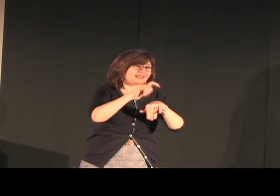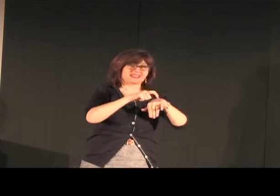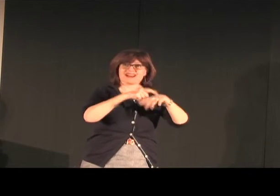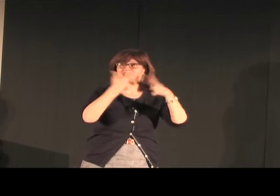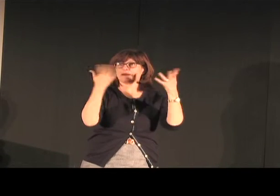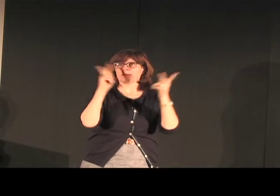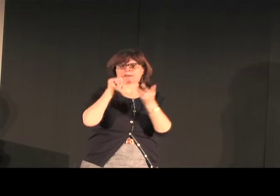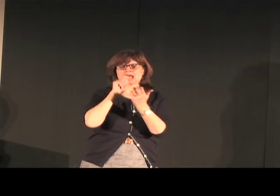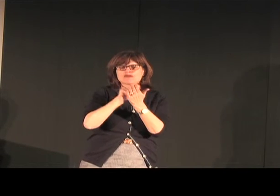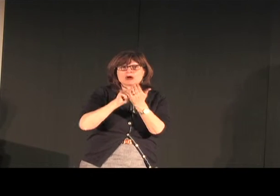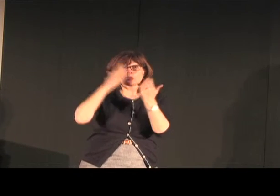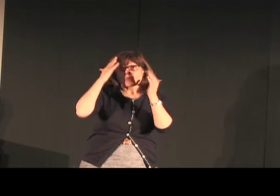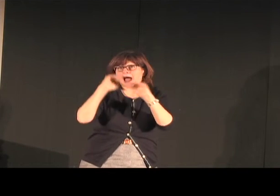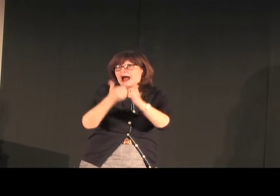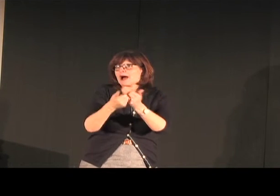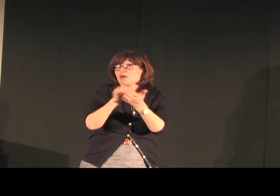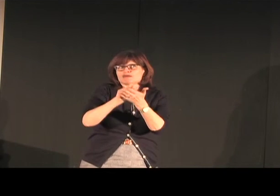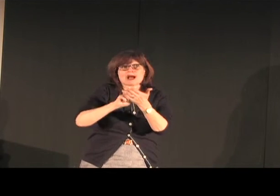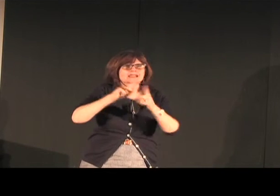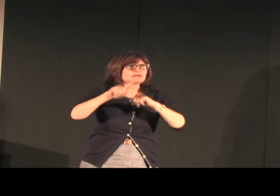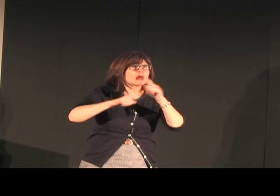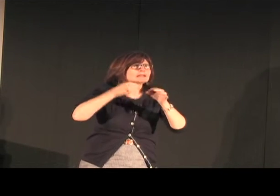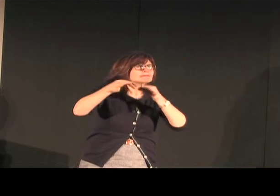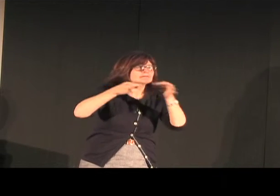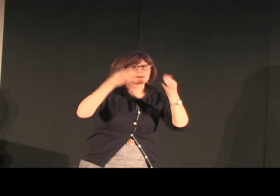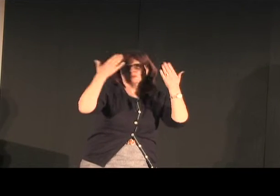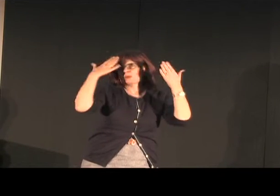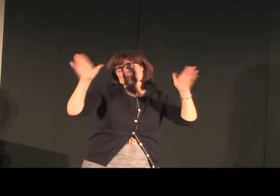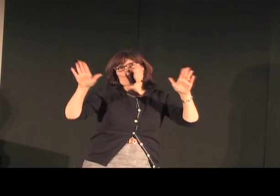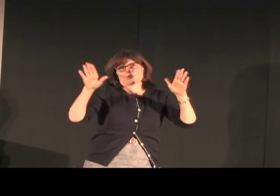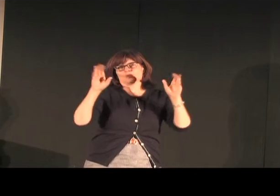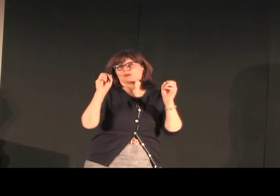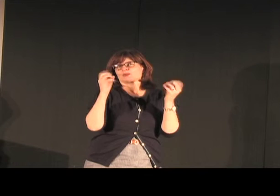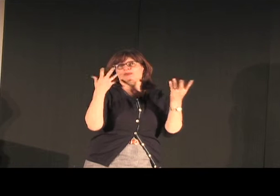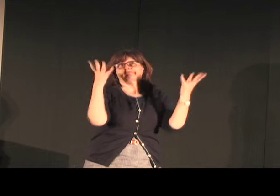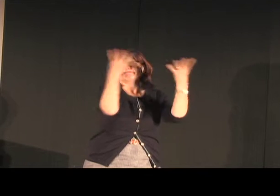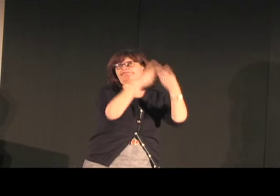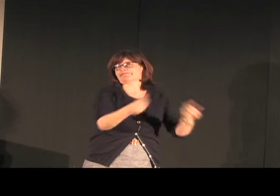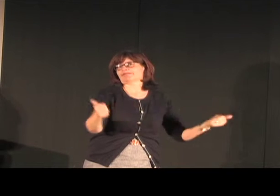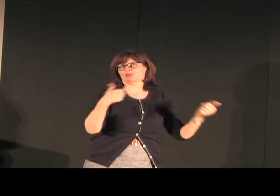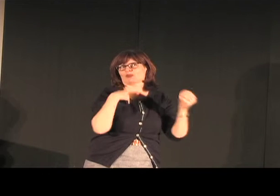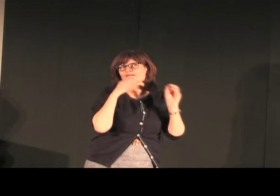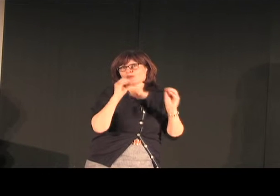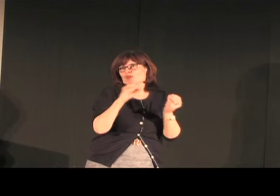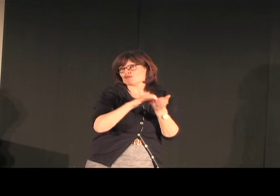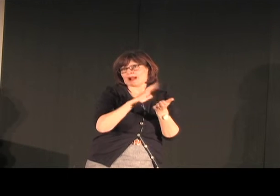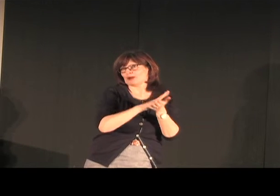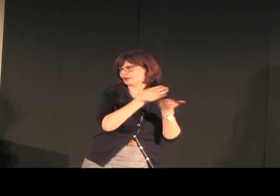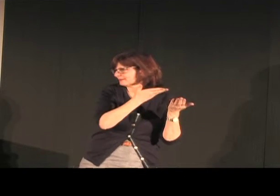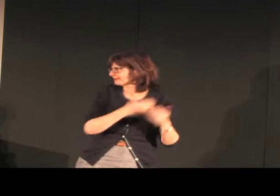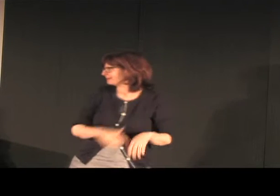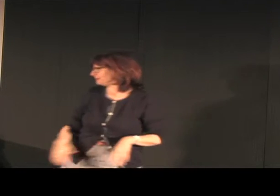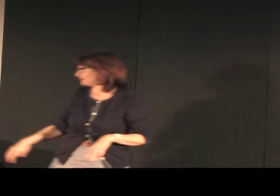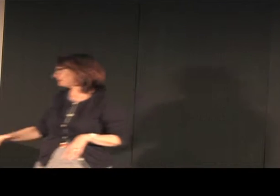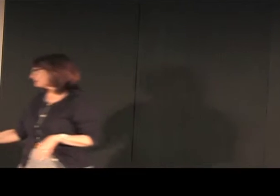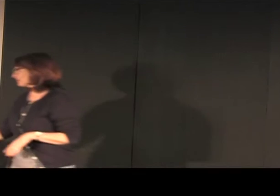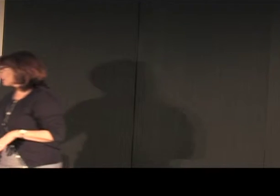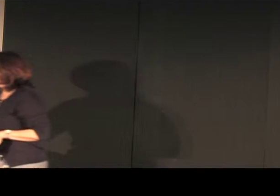think about ways to document it. We didn't have video capabilities at that time. So that language has been lost to us and we have no record of it.